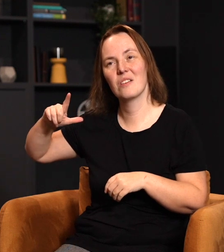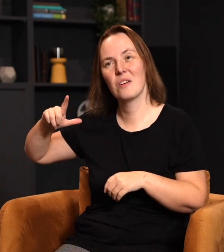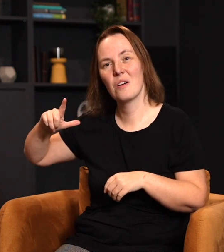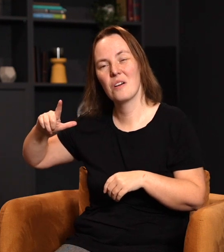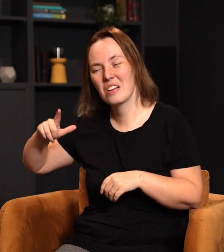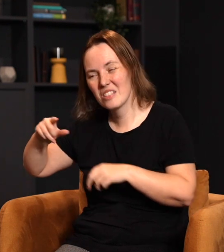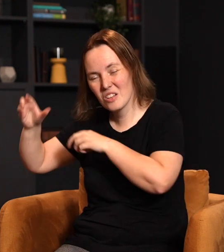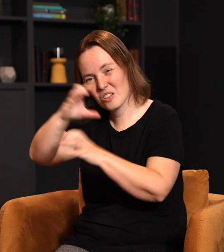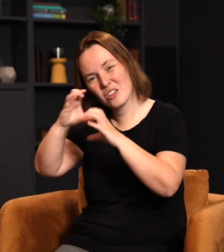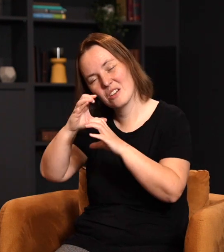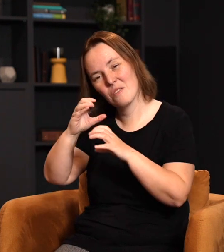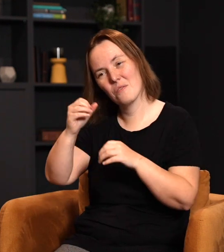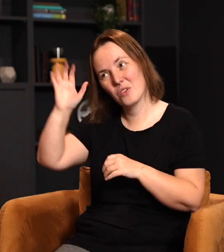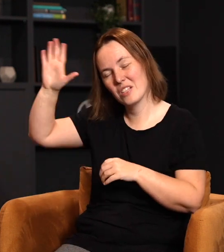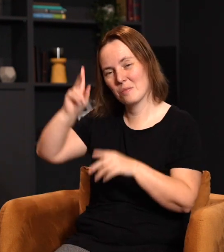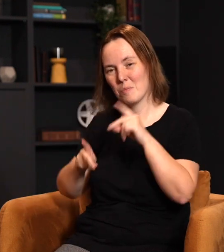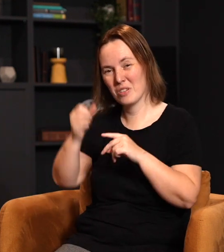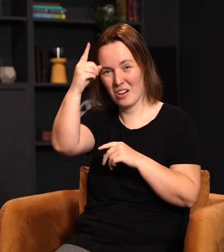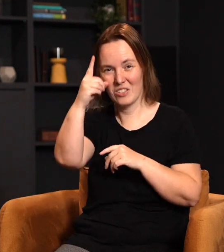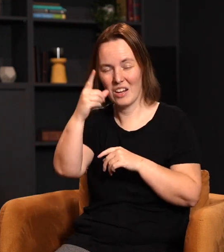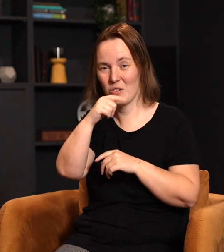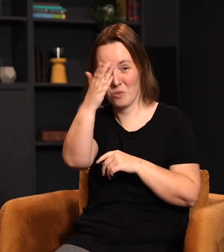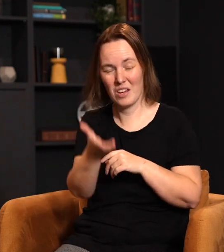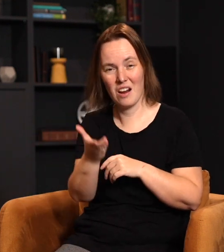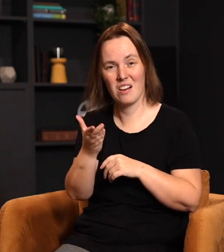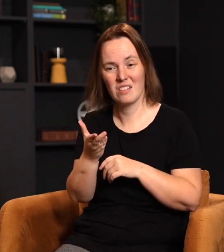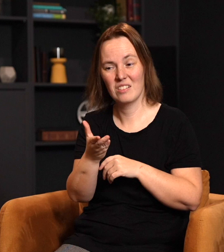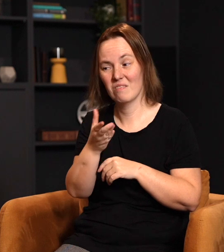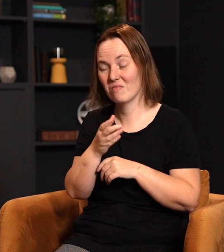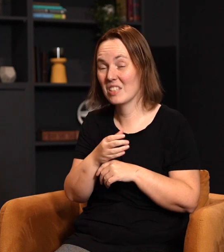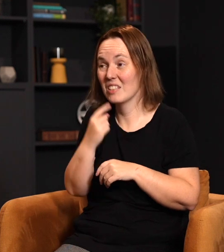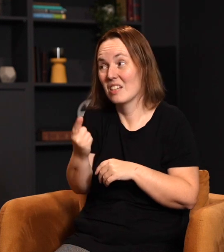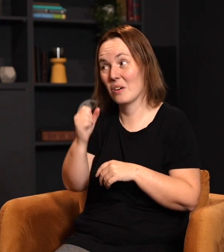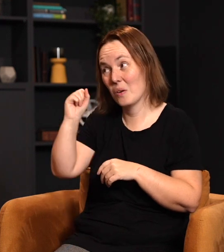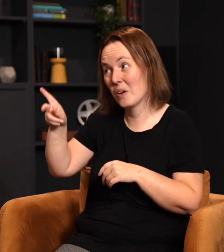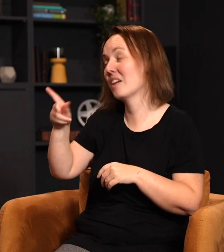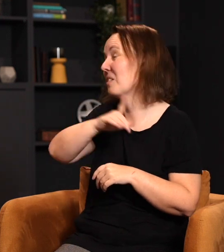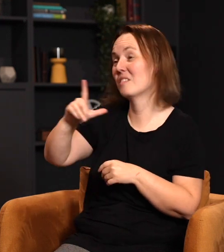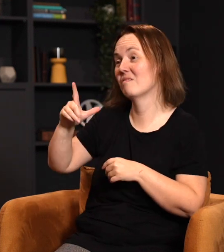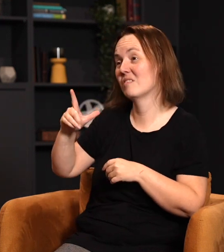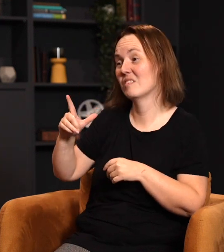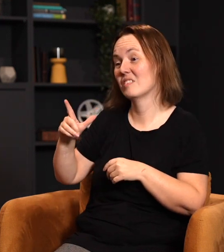just looking for his people who understand who they are and say, okay, Lord, I'm outnumbered. That makes it more fun.